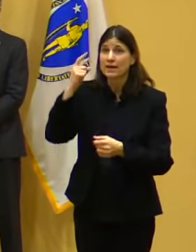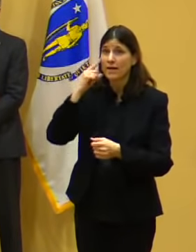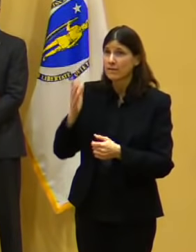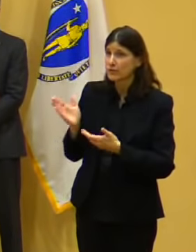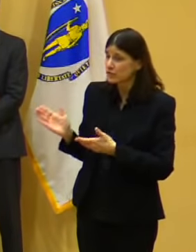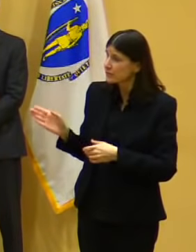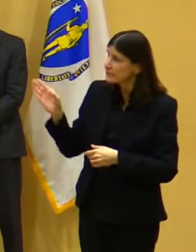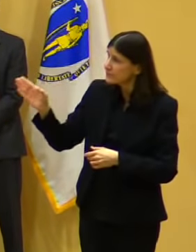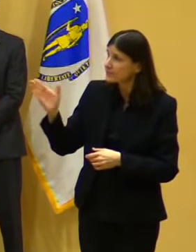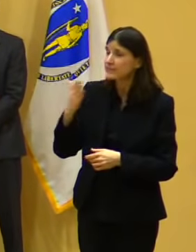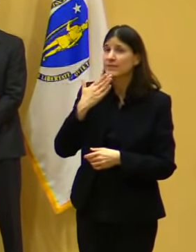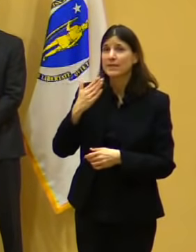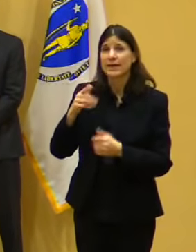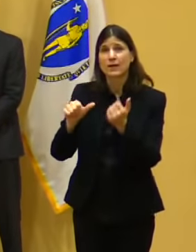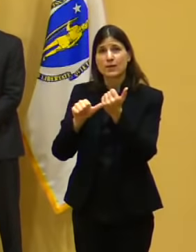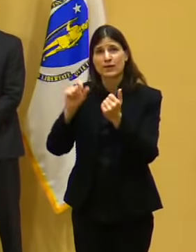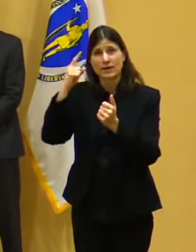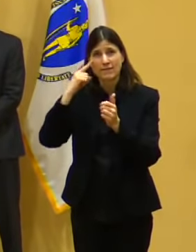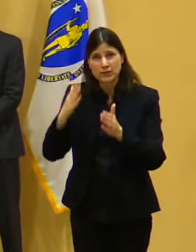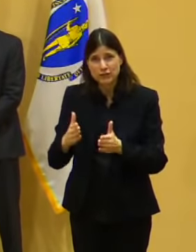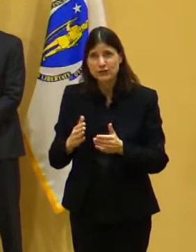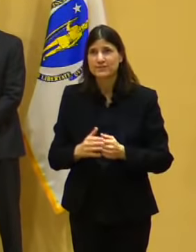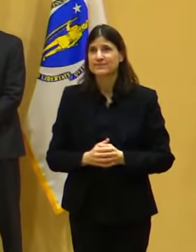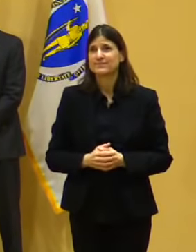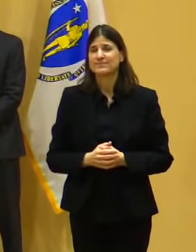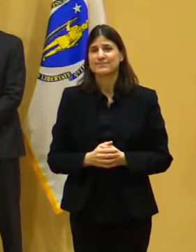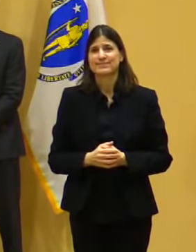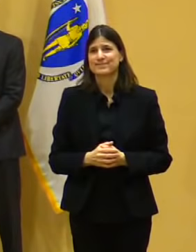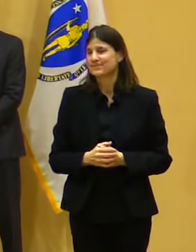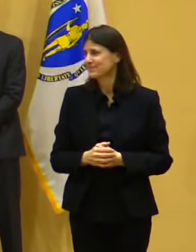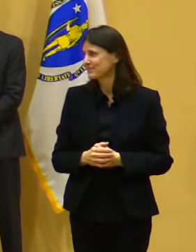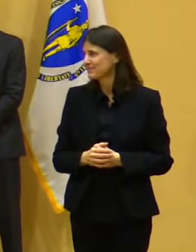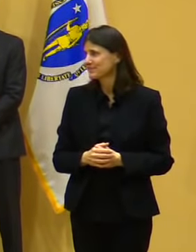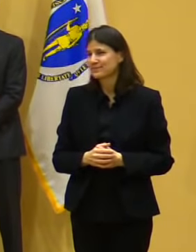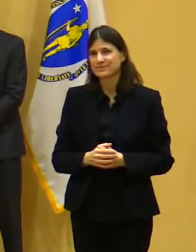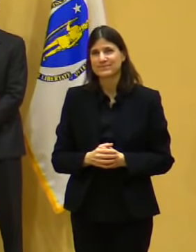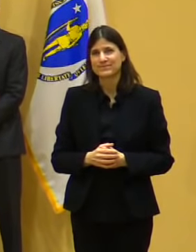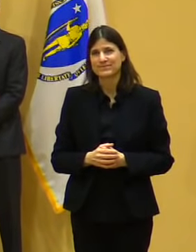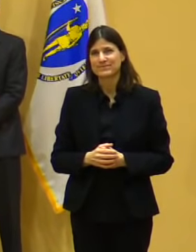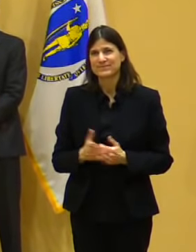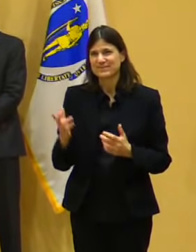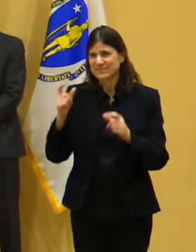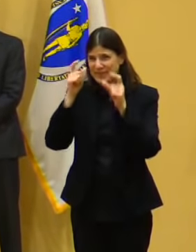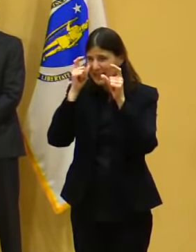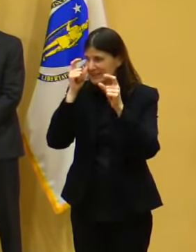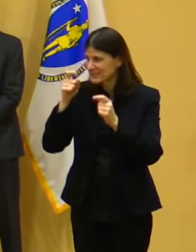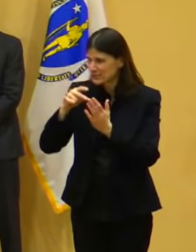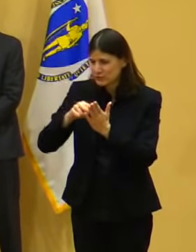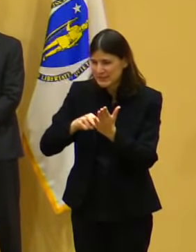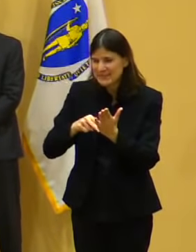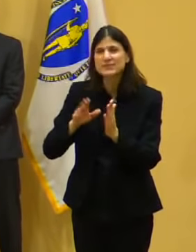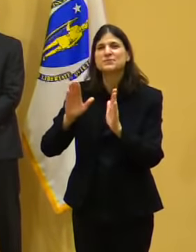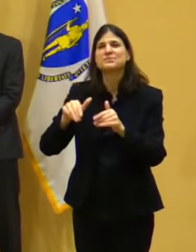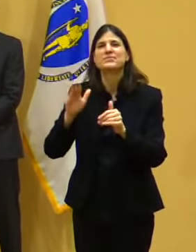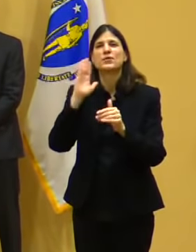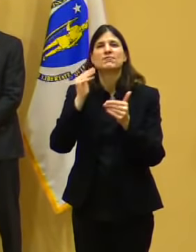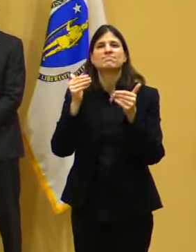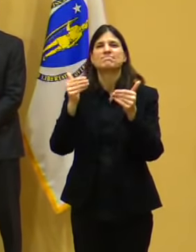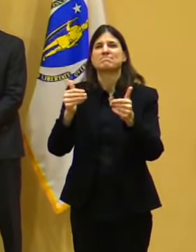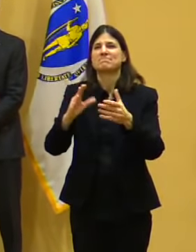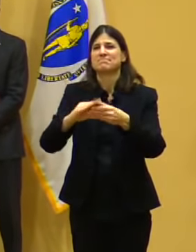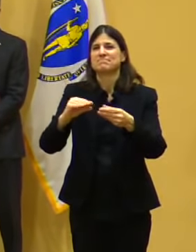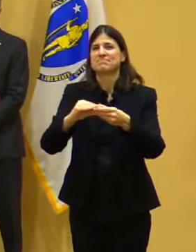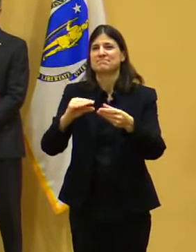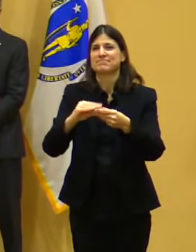Lieutenant Governor, excuse me, I don't have my glasses, Lieutenant Governor Polito and Secretary Sutters for allowing